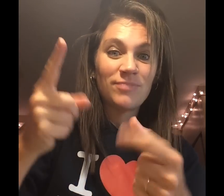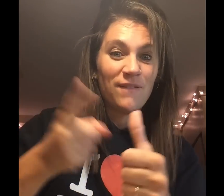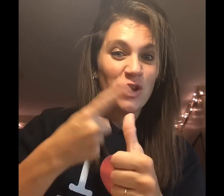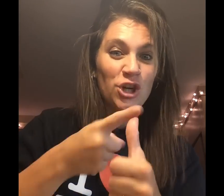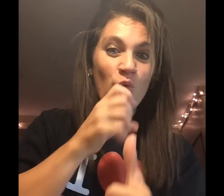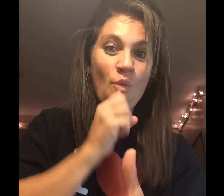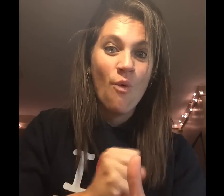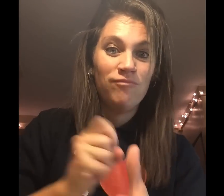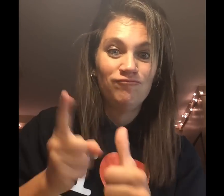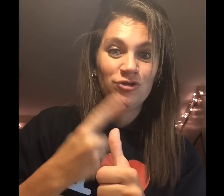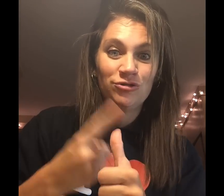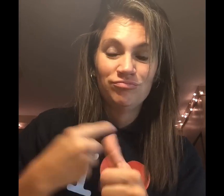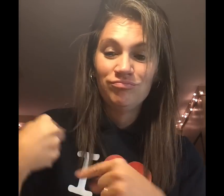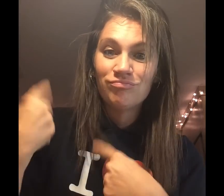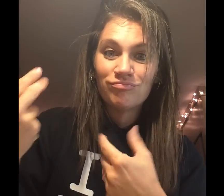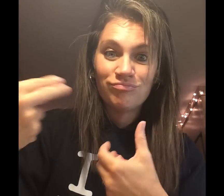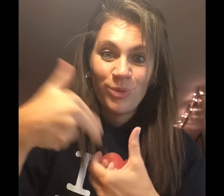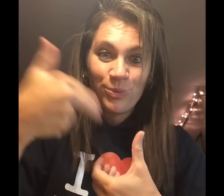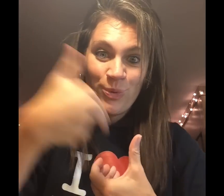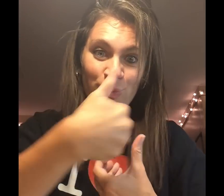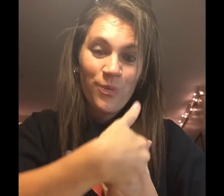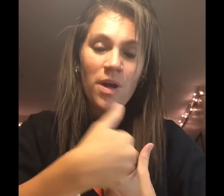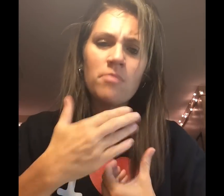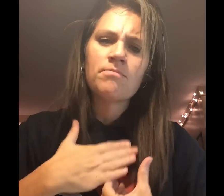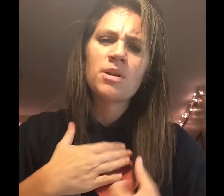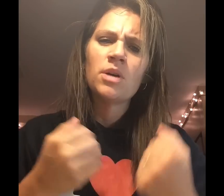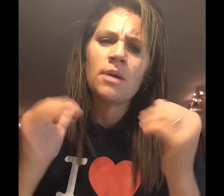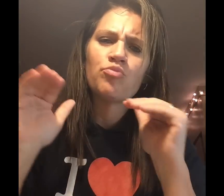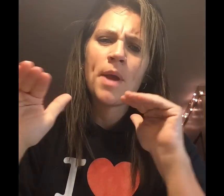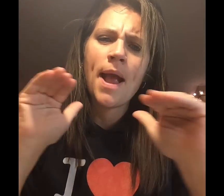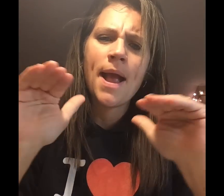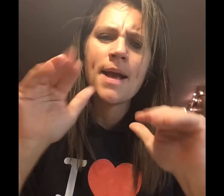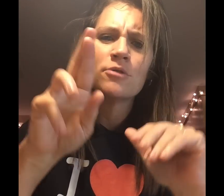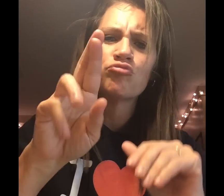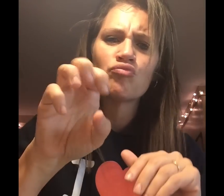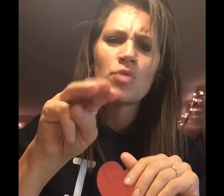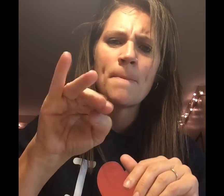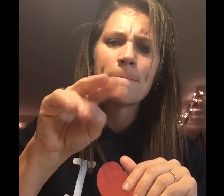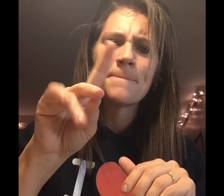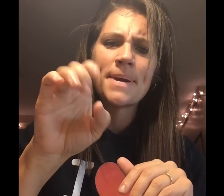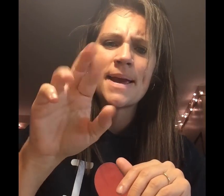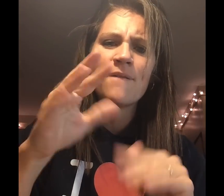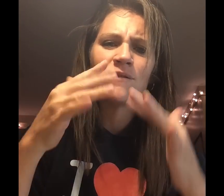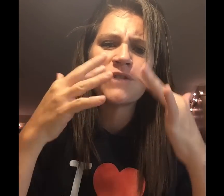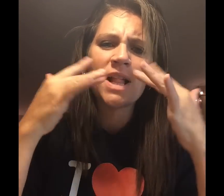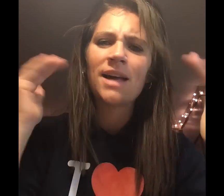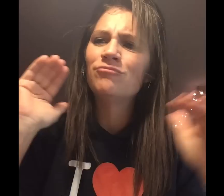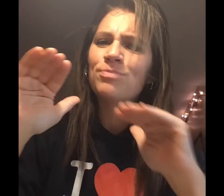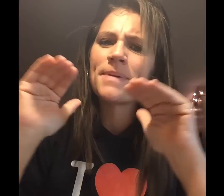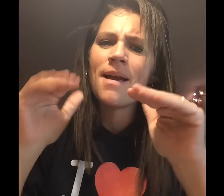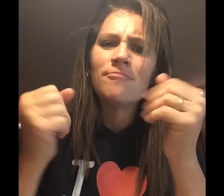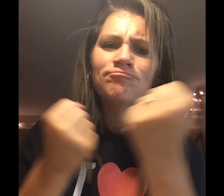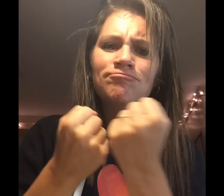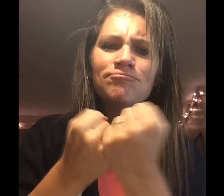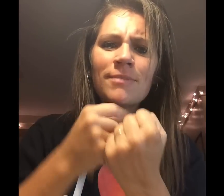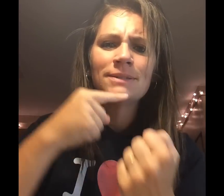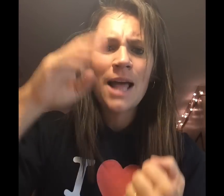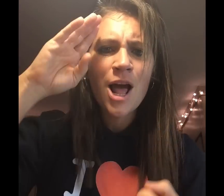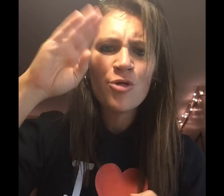Hi, Mary. Hi, Eve. How's it going? Great. Hello, friend. Hello, friend. It's